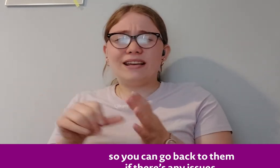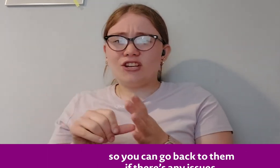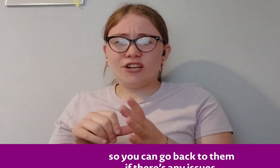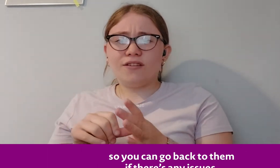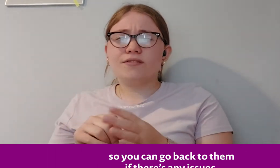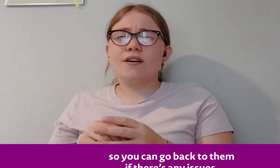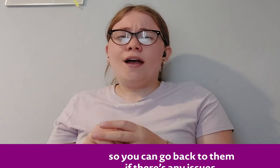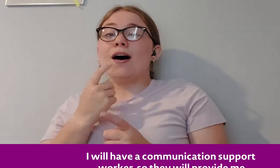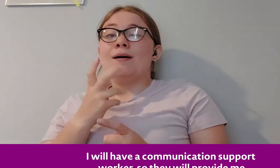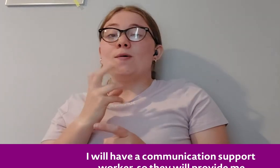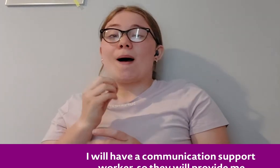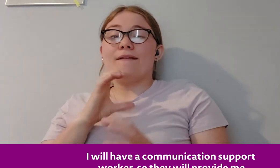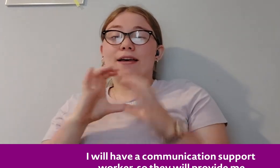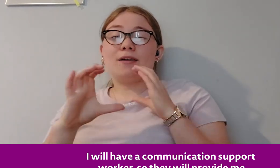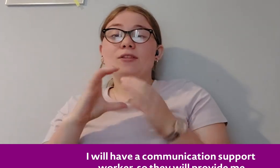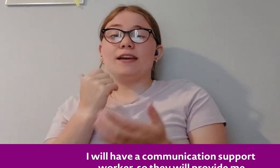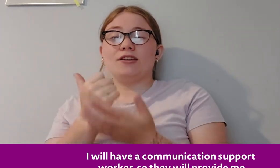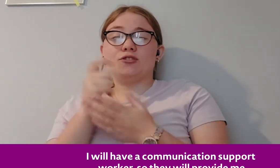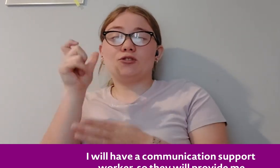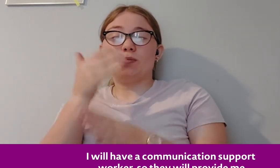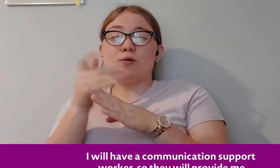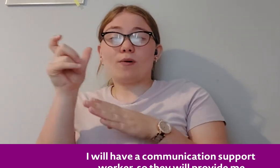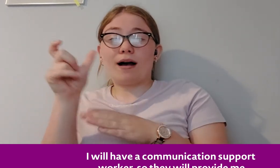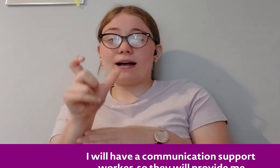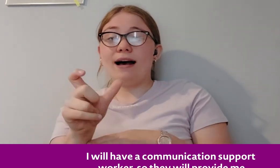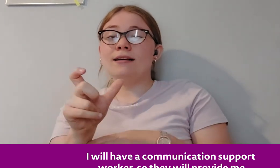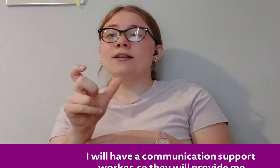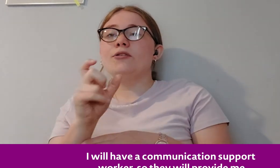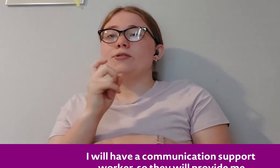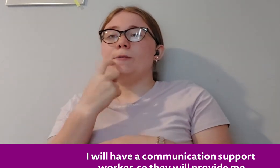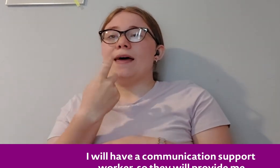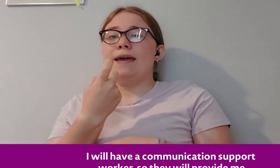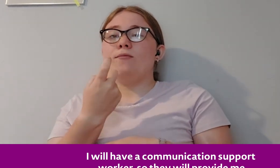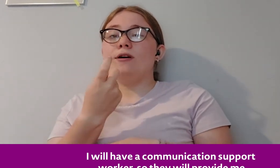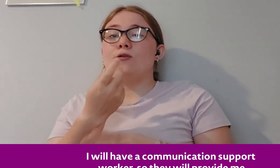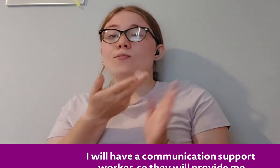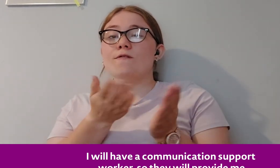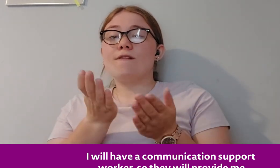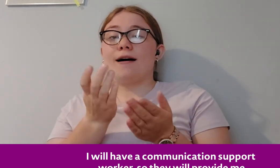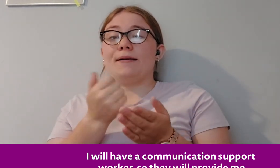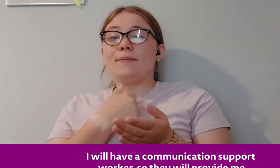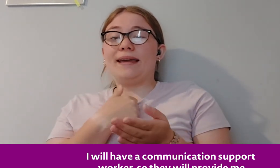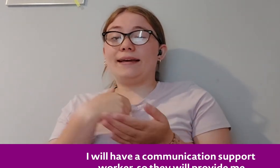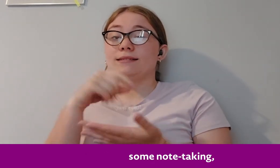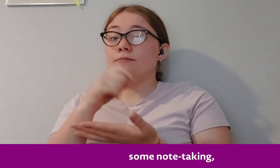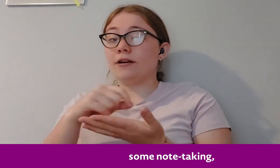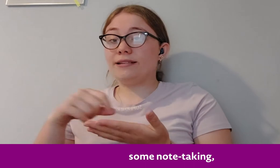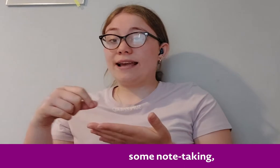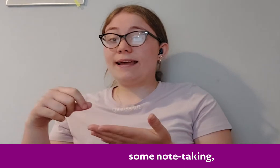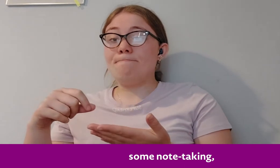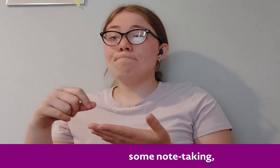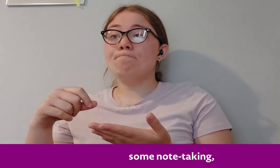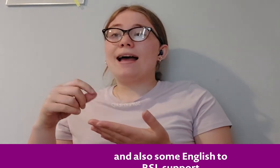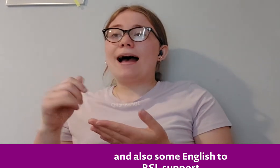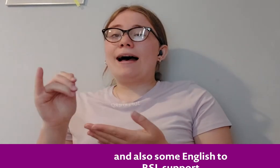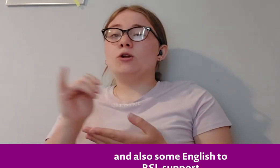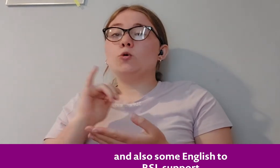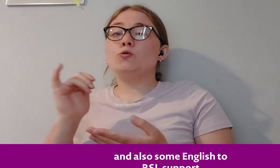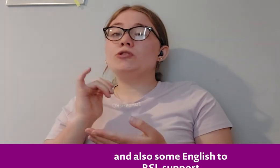issues. I will have a communication support worker. So they will provide me some note taking and also